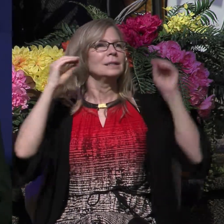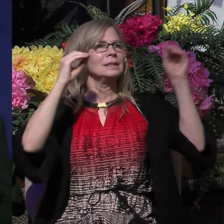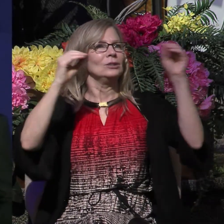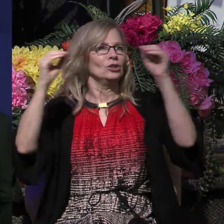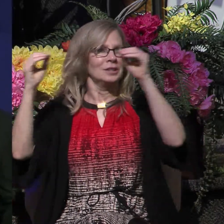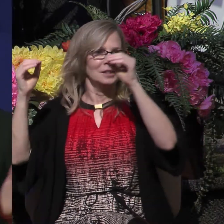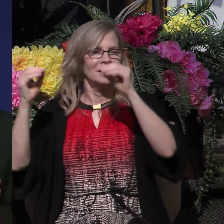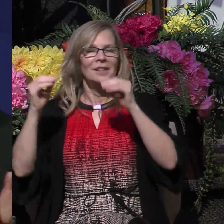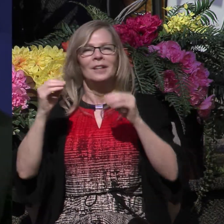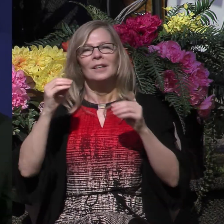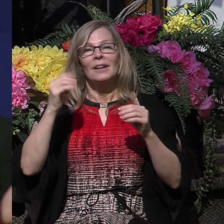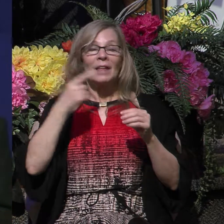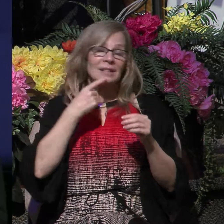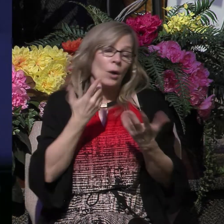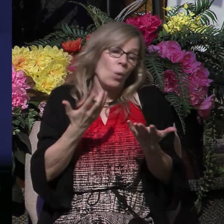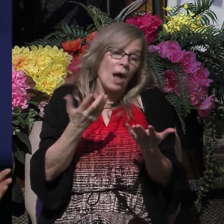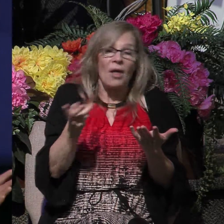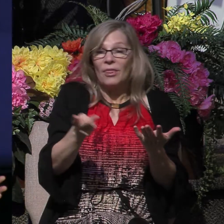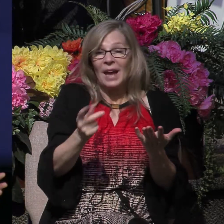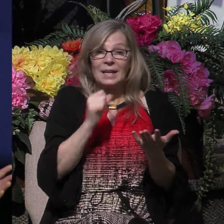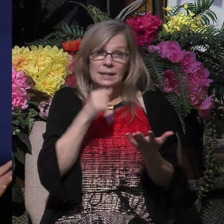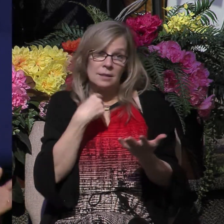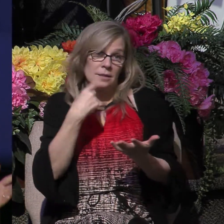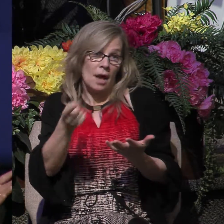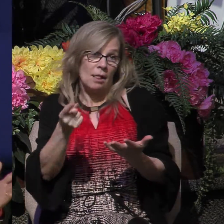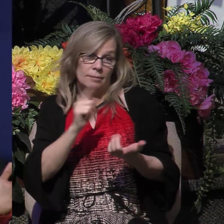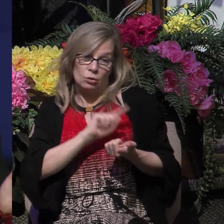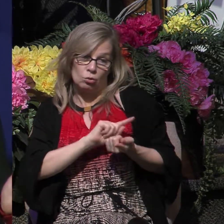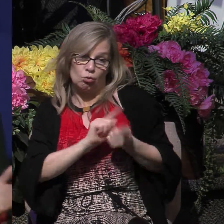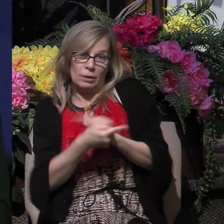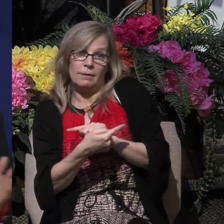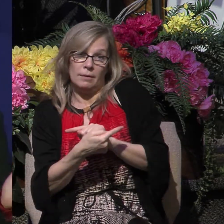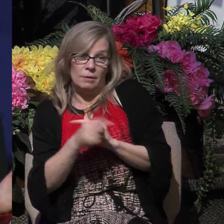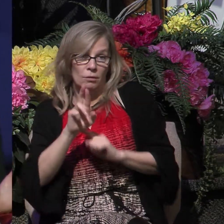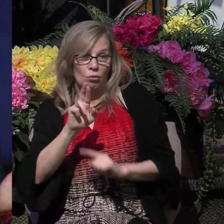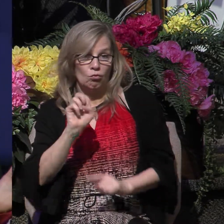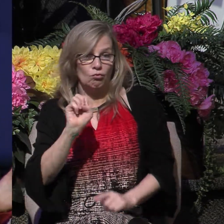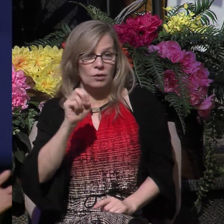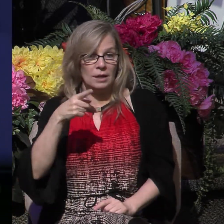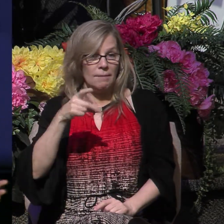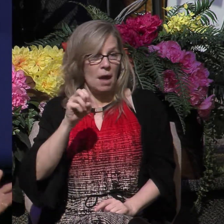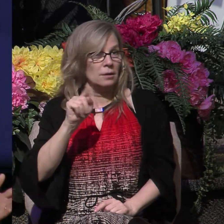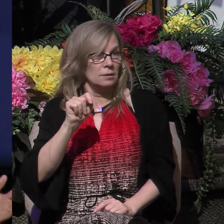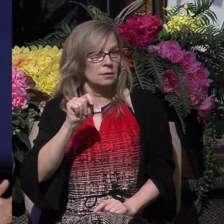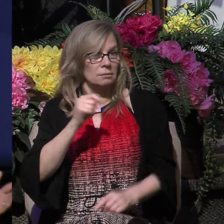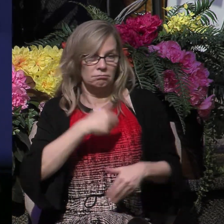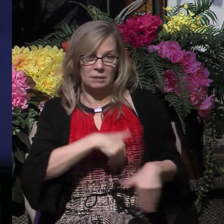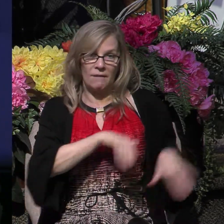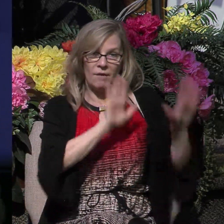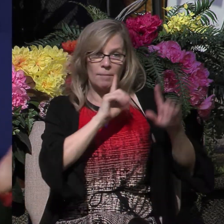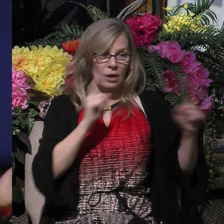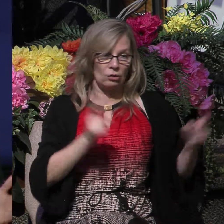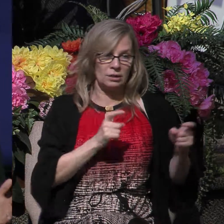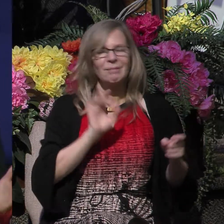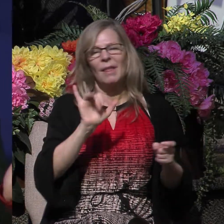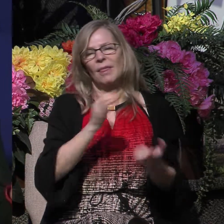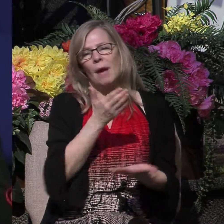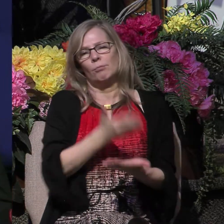said. Since Paul and Silas didn't tell this man to repent, which means to forsake one's sin, then that proves that repentance isn't